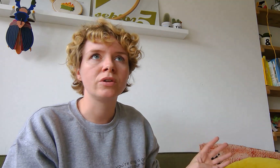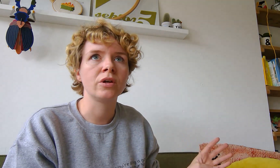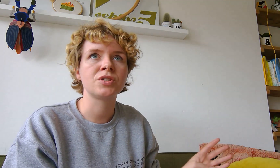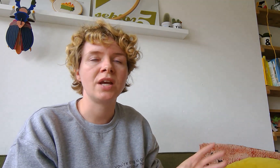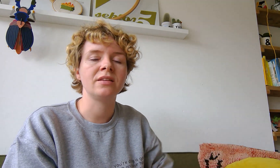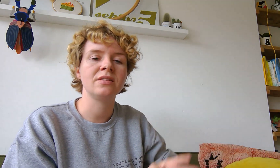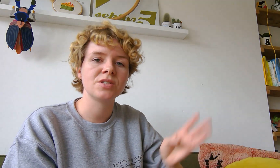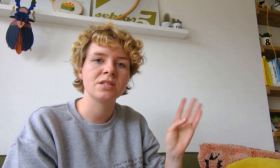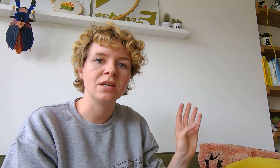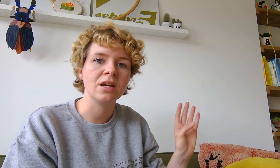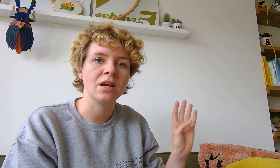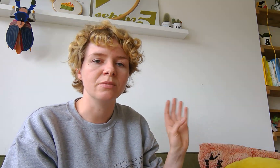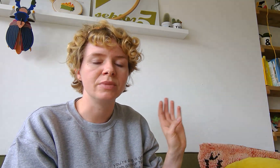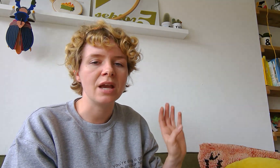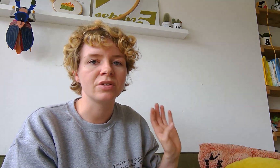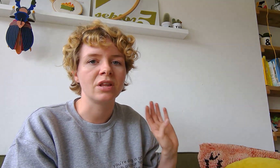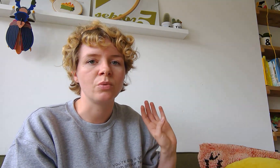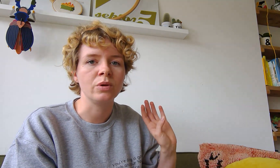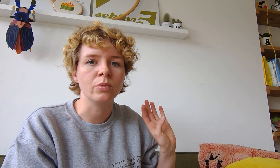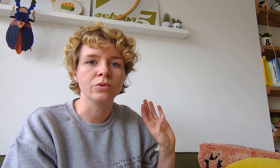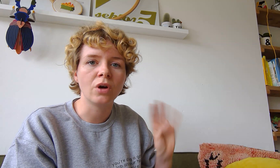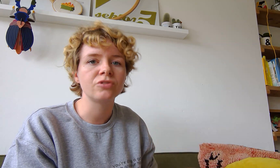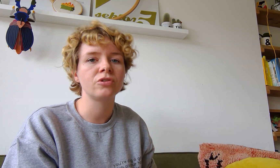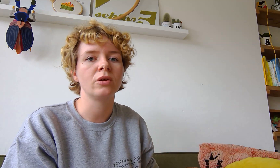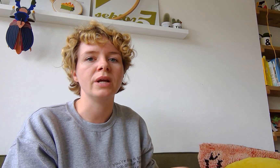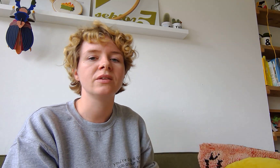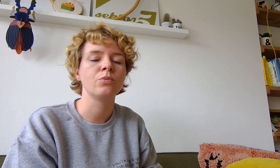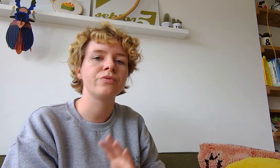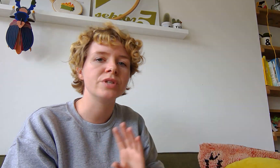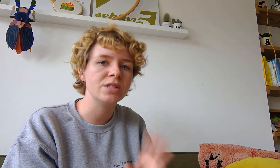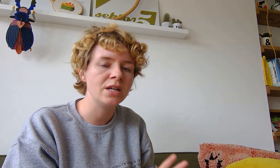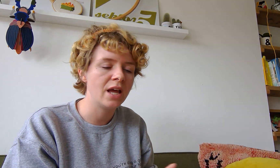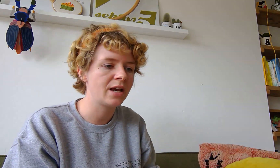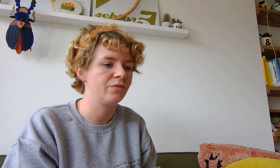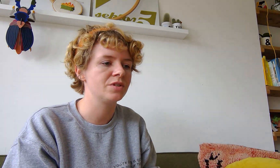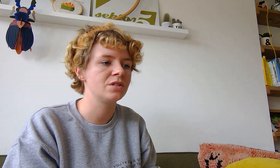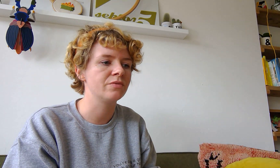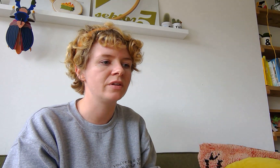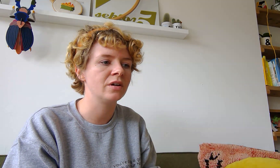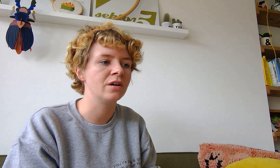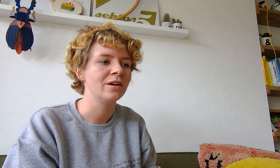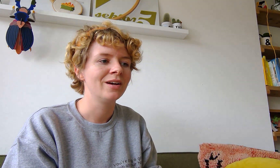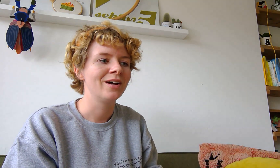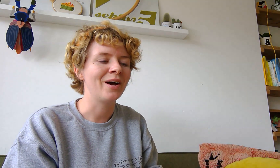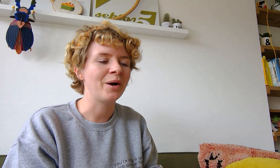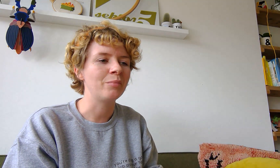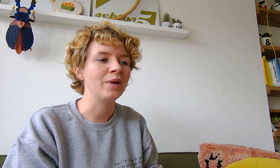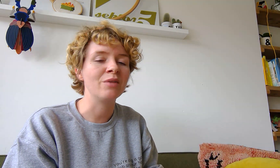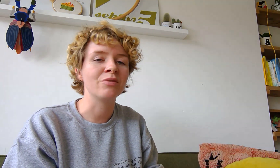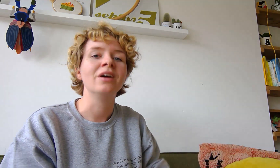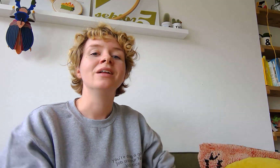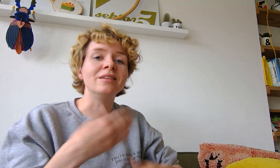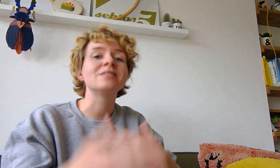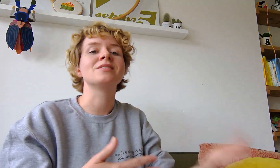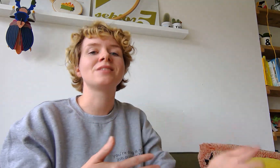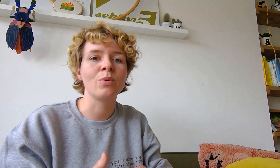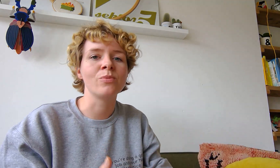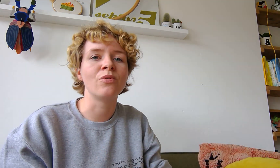conduct state that this is the behavior that we will not tolerate. And if we see any kind of this behavior, this is how we will